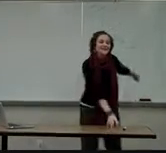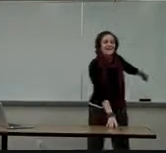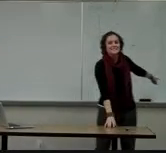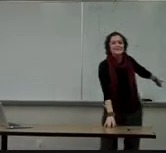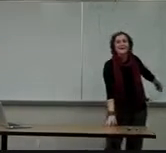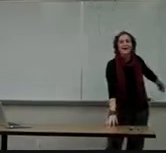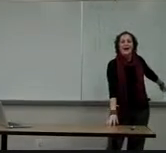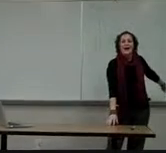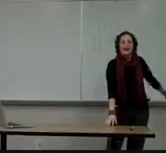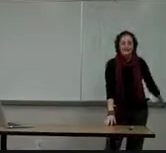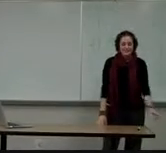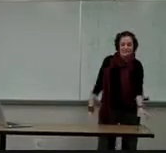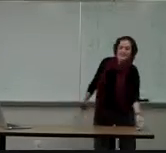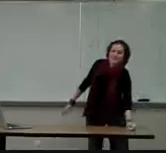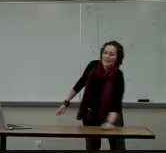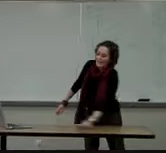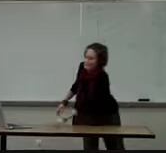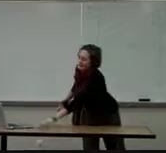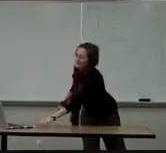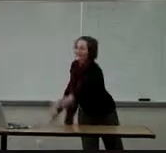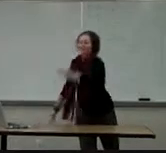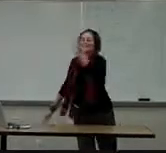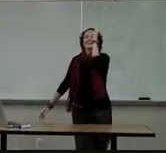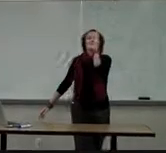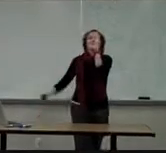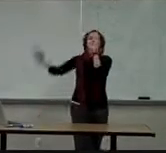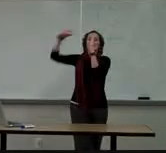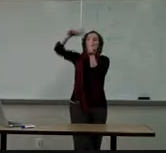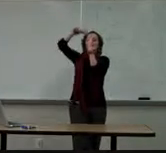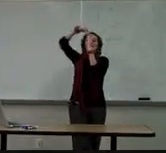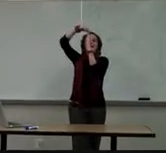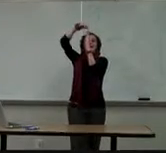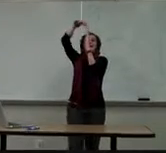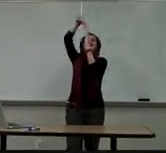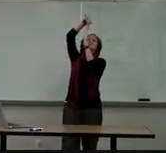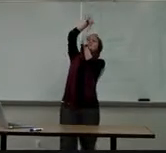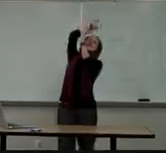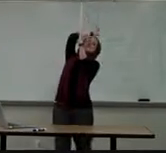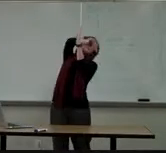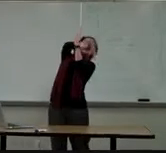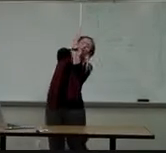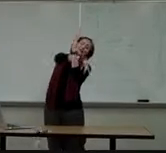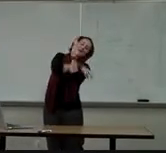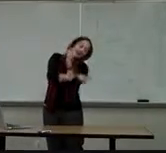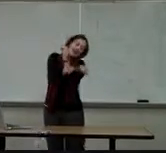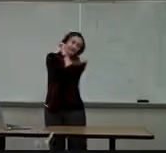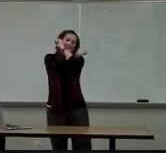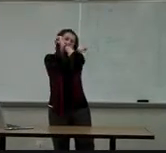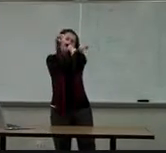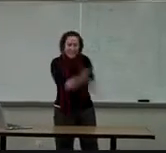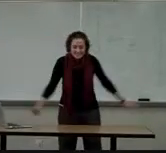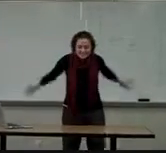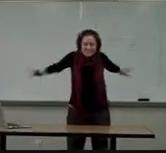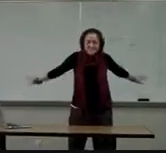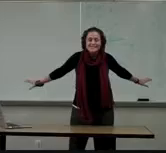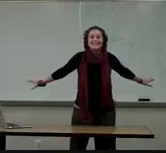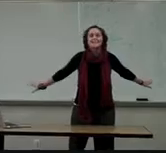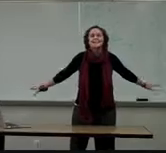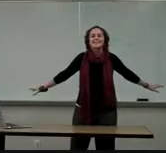is undefined. Say it with me. Joe walks to the right, he falls over the line. He crashes, so he